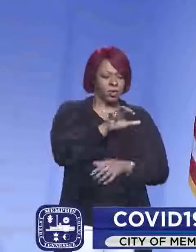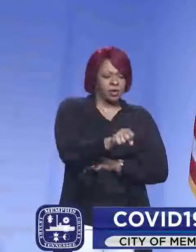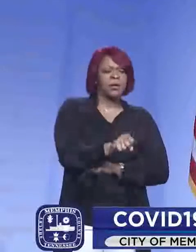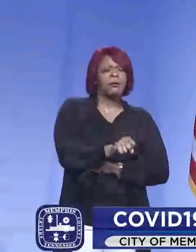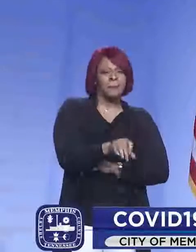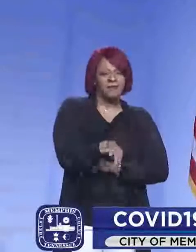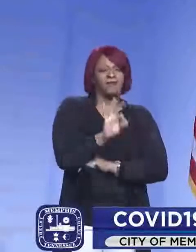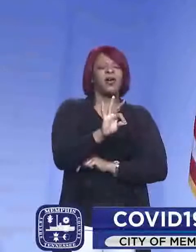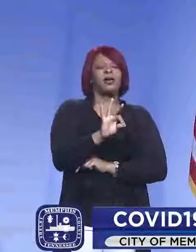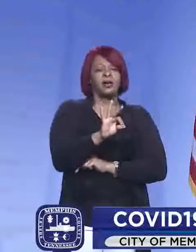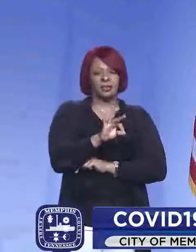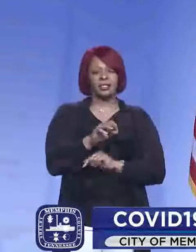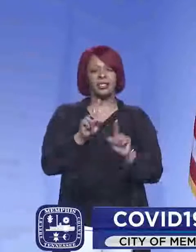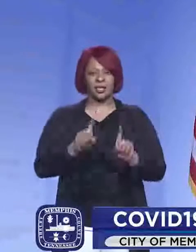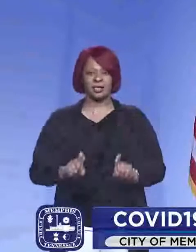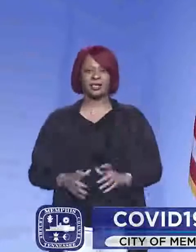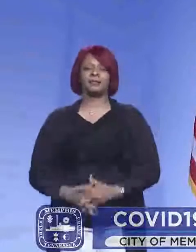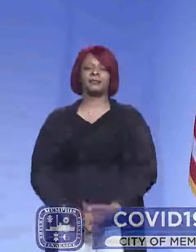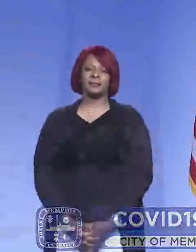and could be sequenced.